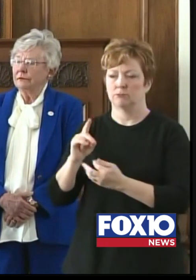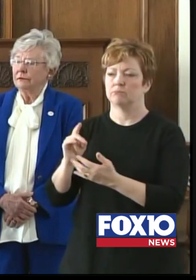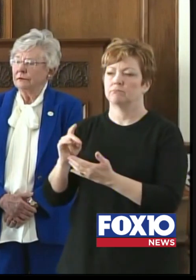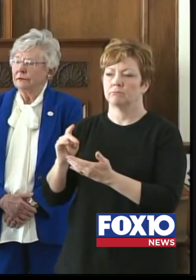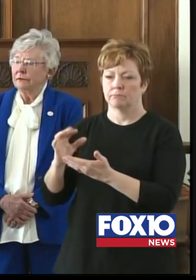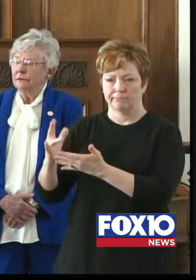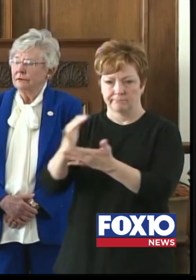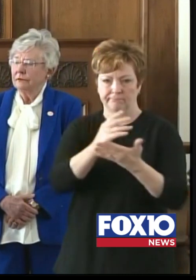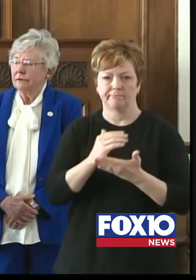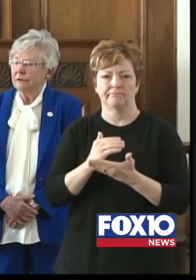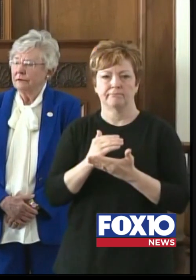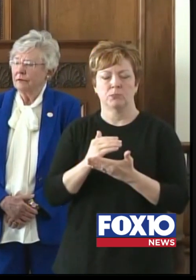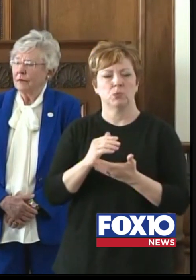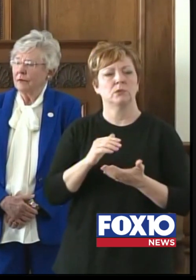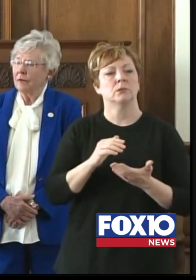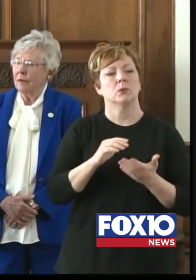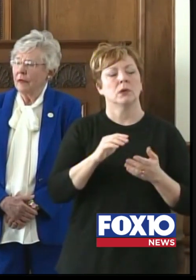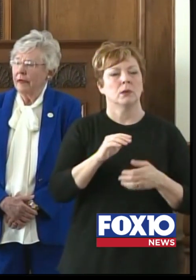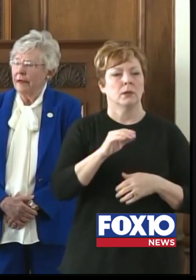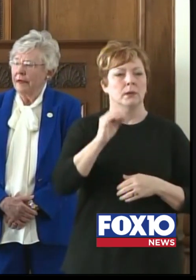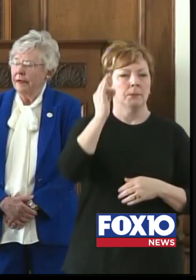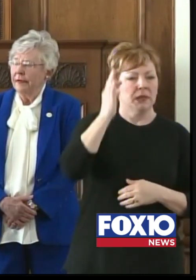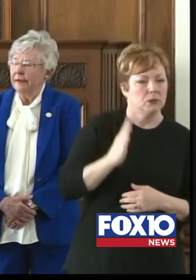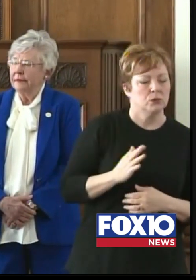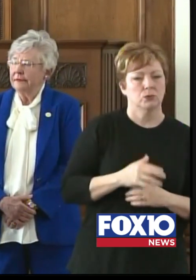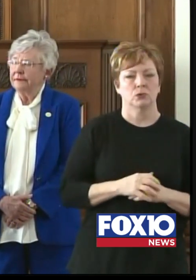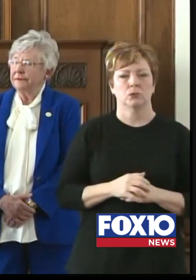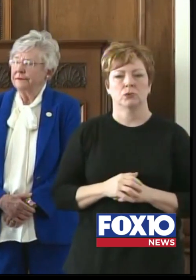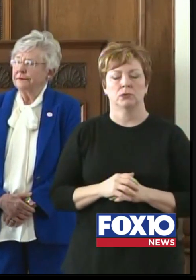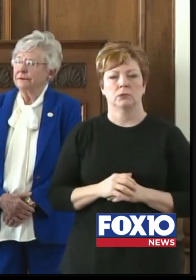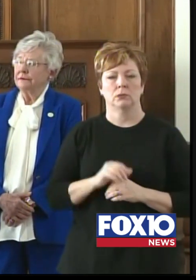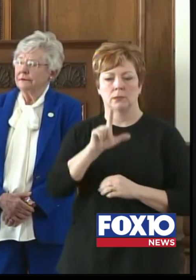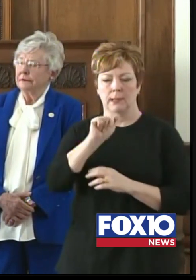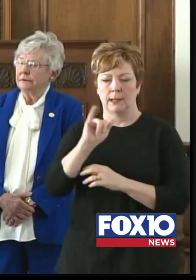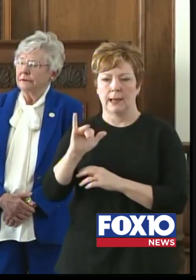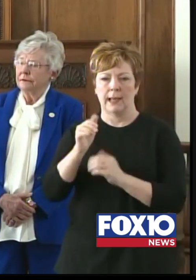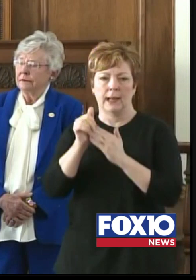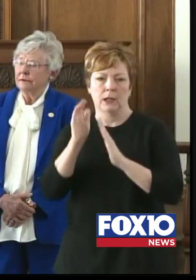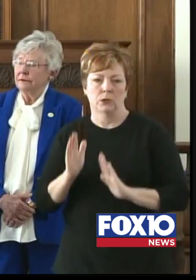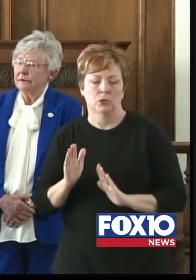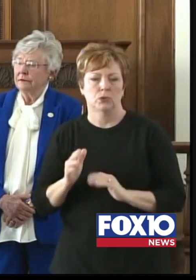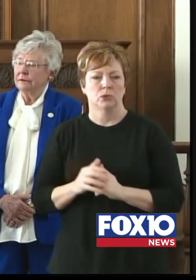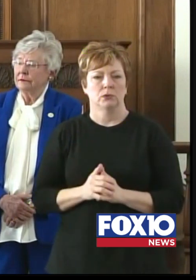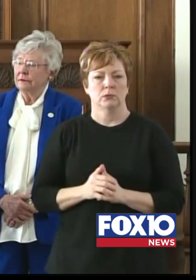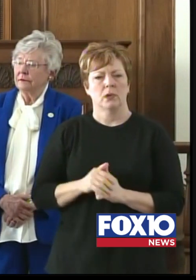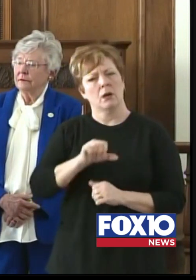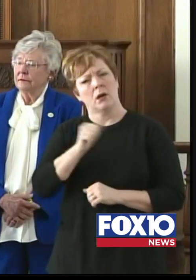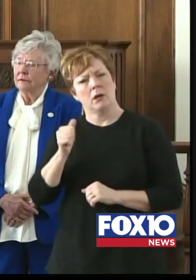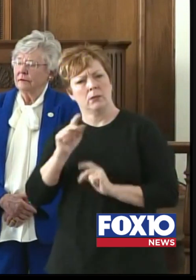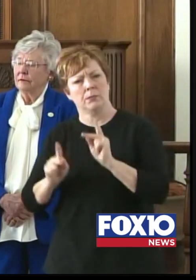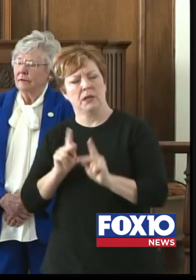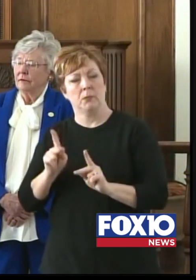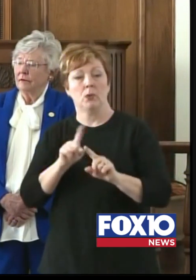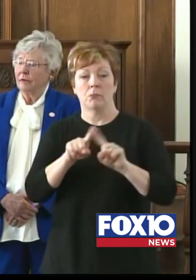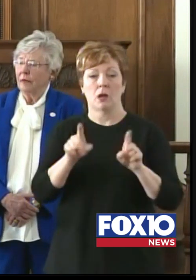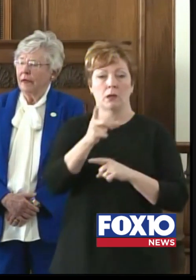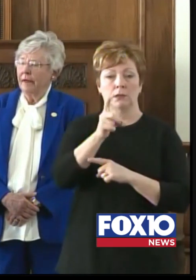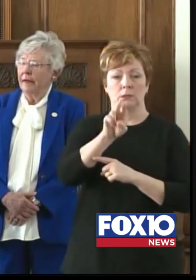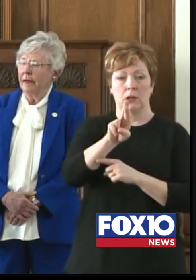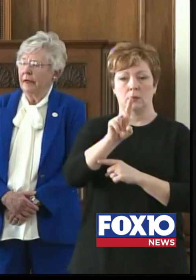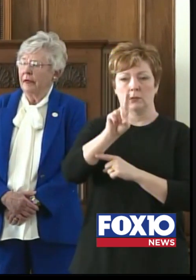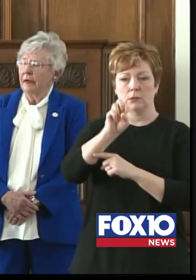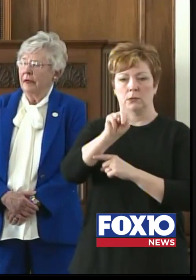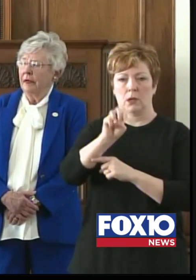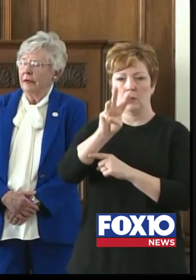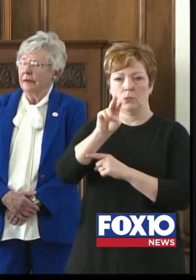leaders and medical personnel, and in particular, Dr. Don Williamson, who was the head of the Alabama Public Health Department